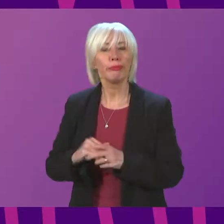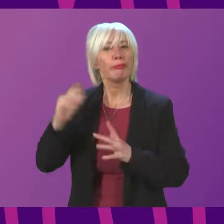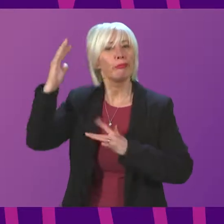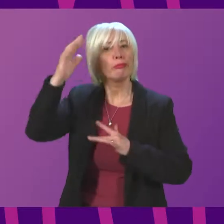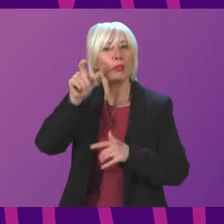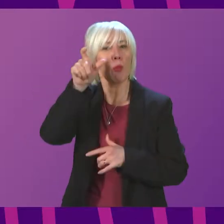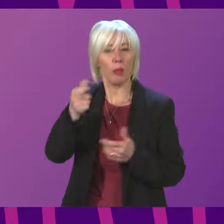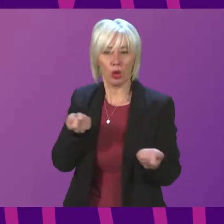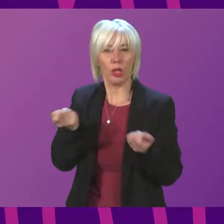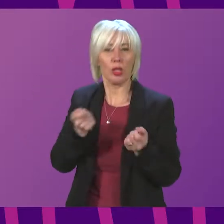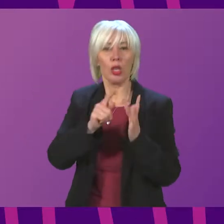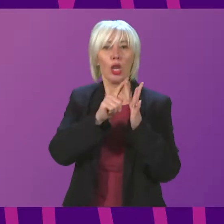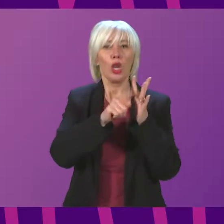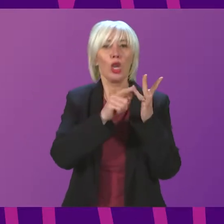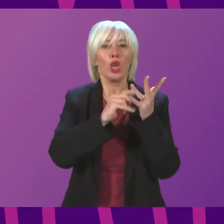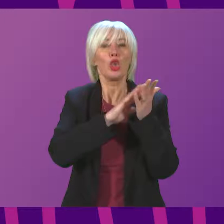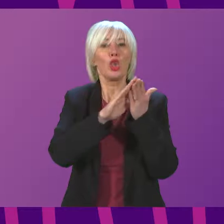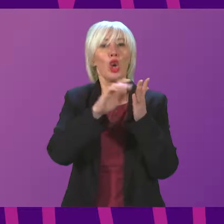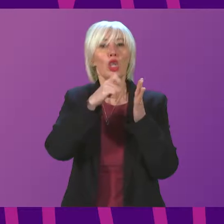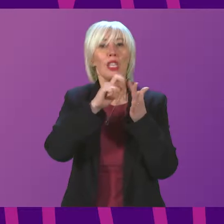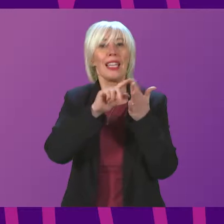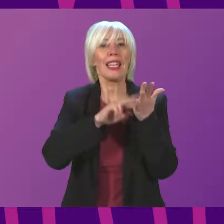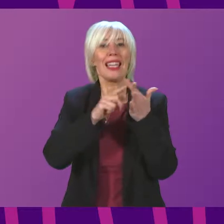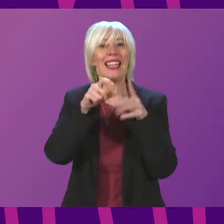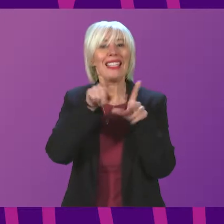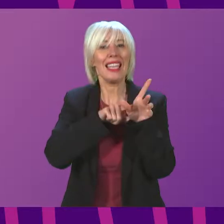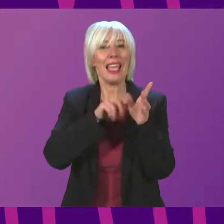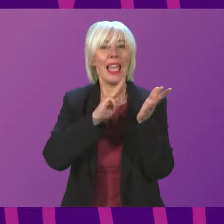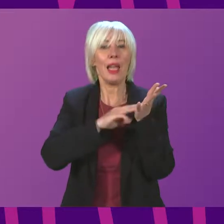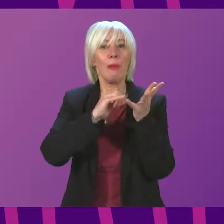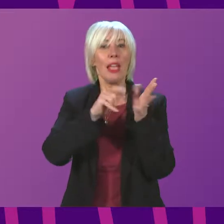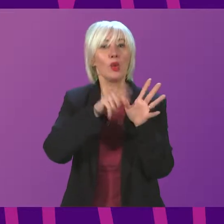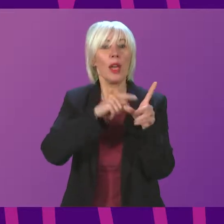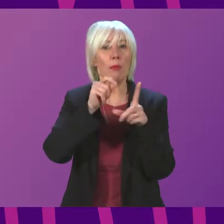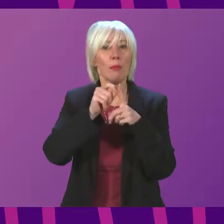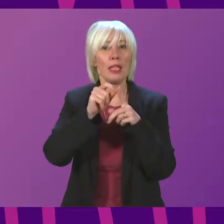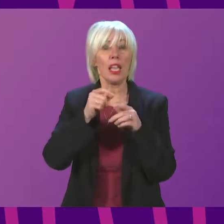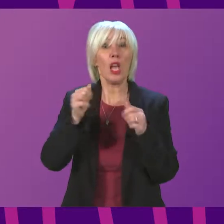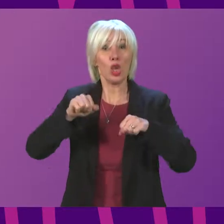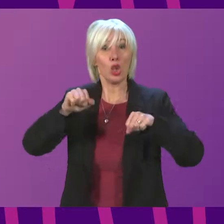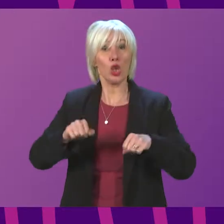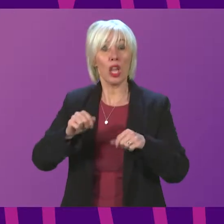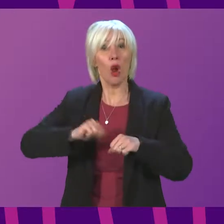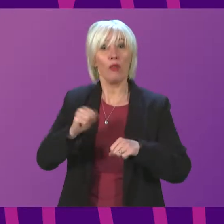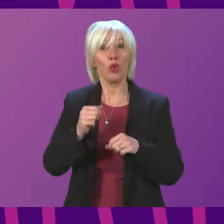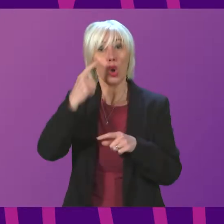Reflection leader today is Josh Kennedy, MSYP, outgoing chair of the Scottish Youth Parliament.